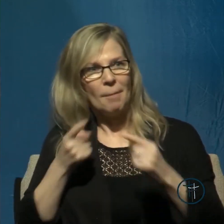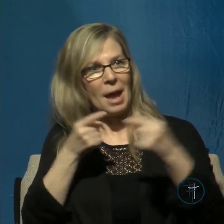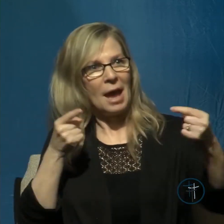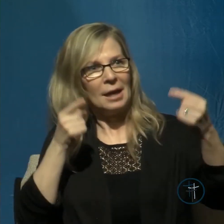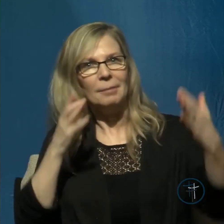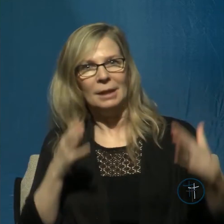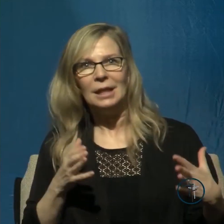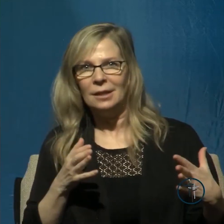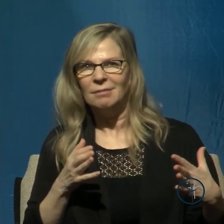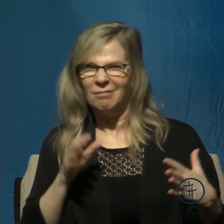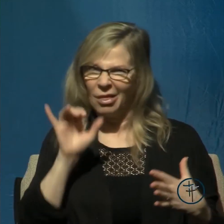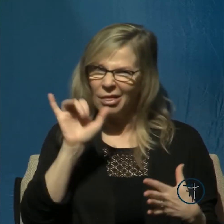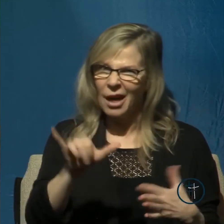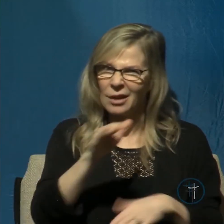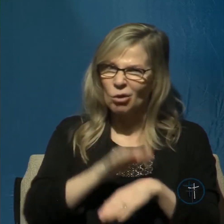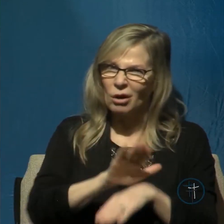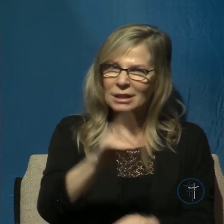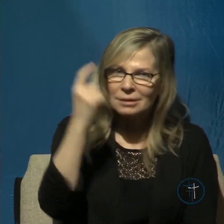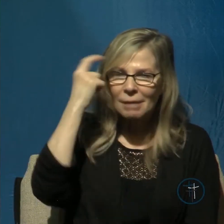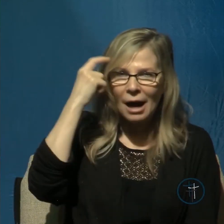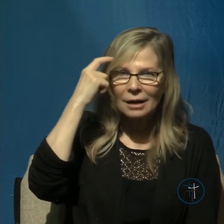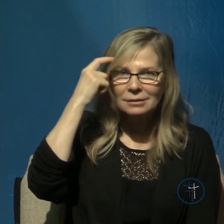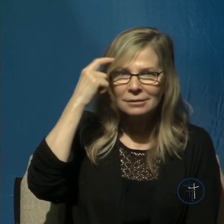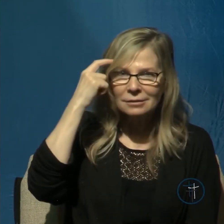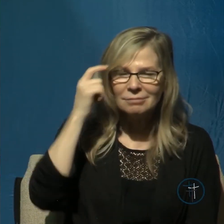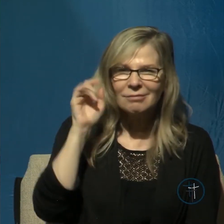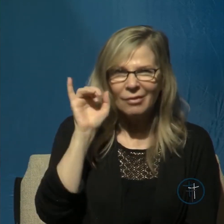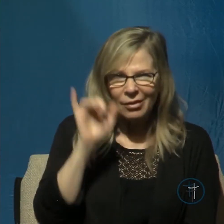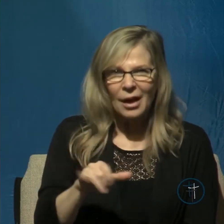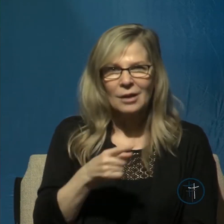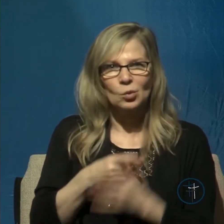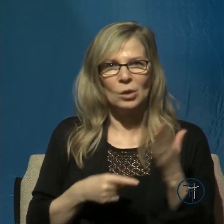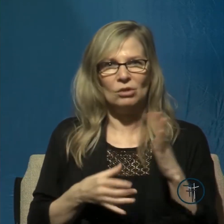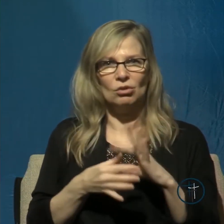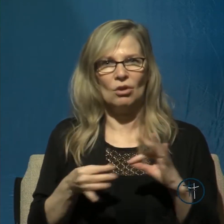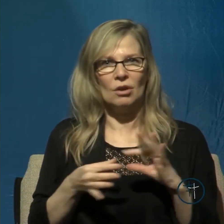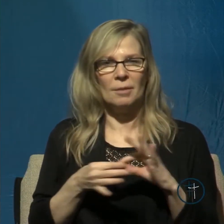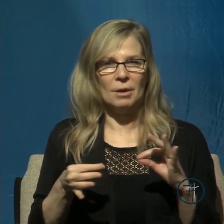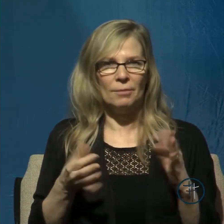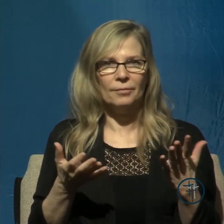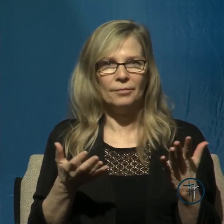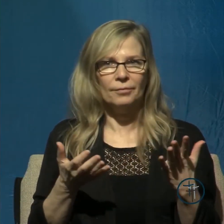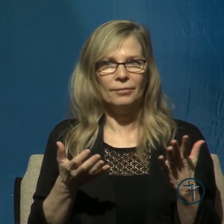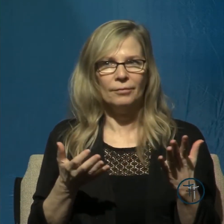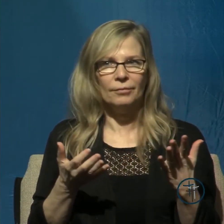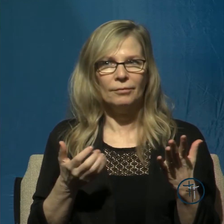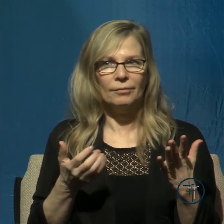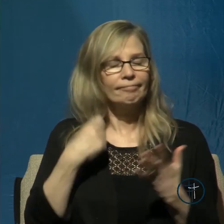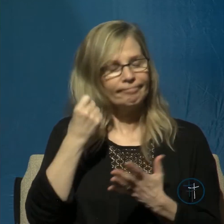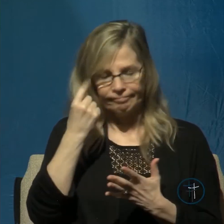That's what's on his mind. That's what he's talking about. Now, excuse me, I realize that each of these words, light,